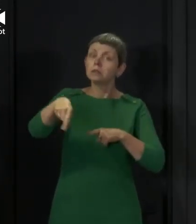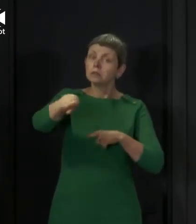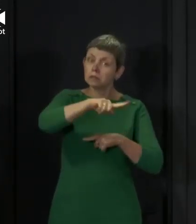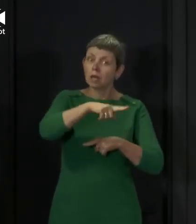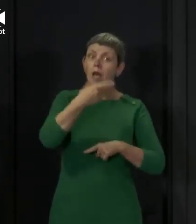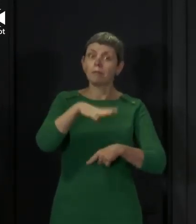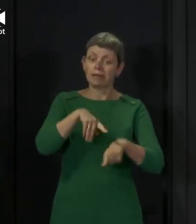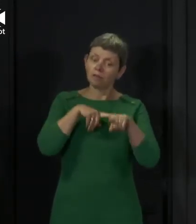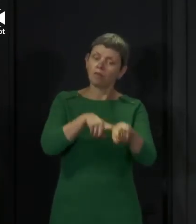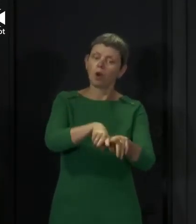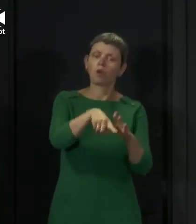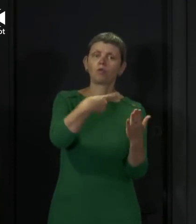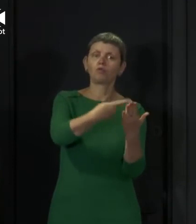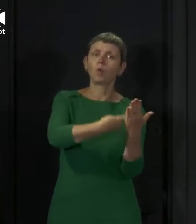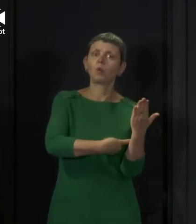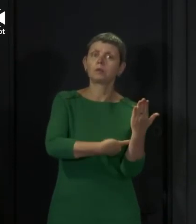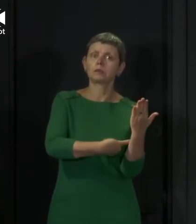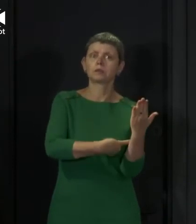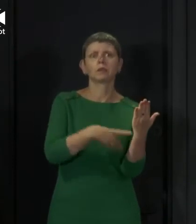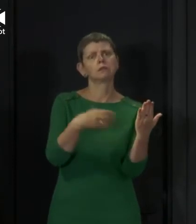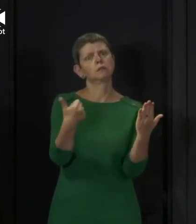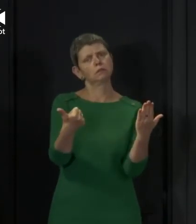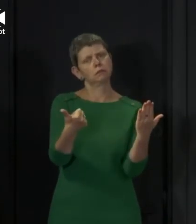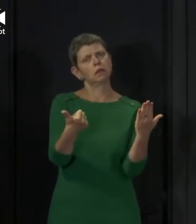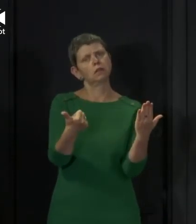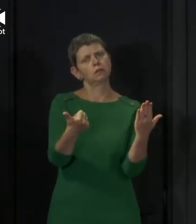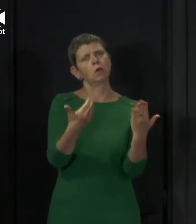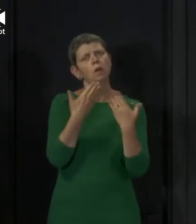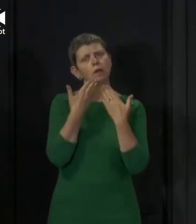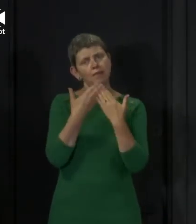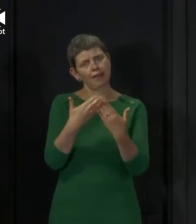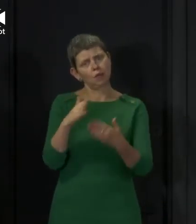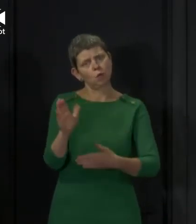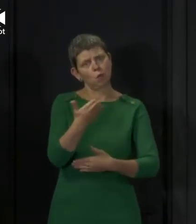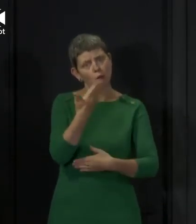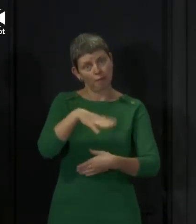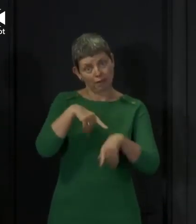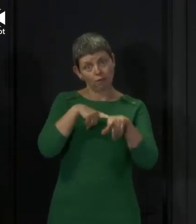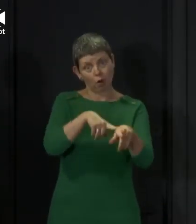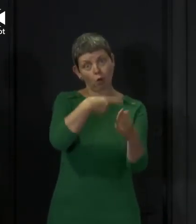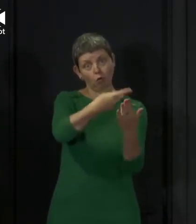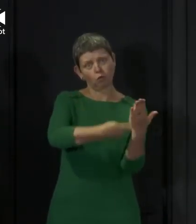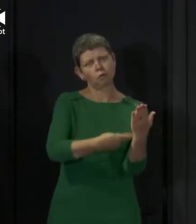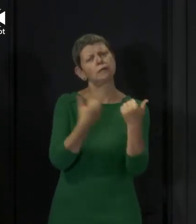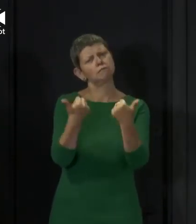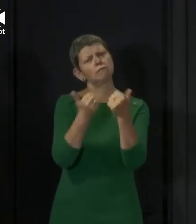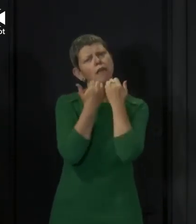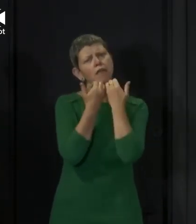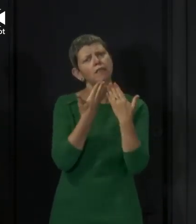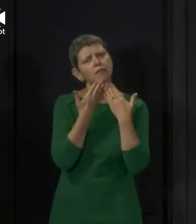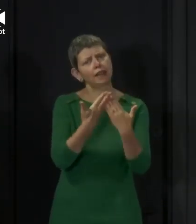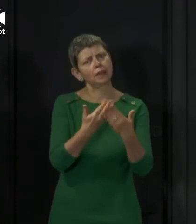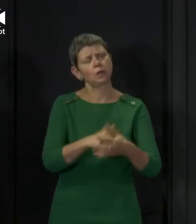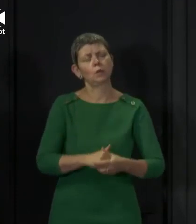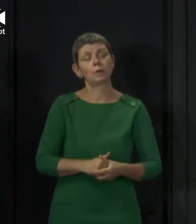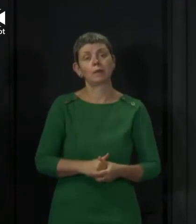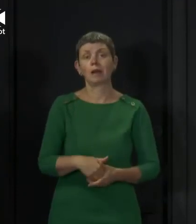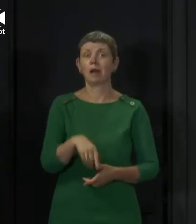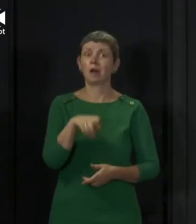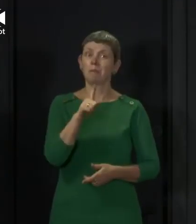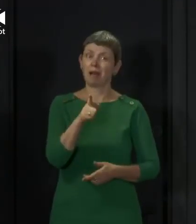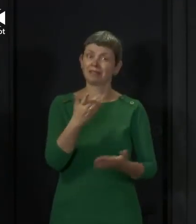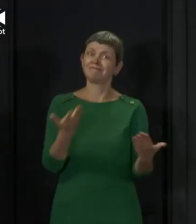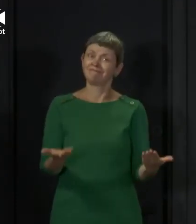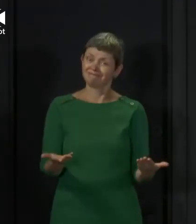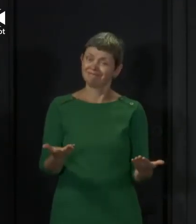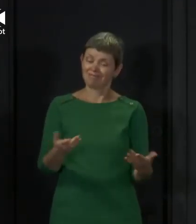the new rules, and I want to take the opportunity again today to thank all of you who have continued to do the right thing. However, it's also clear